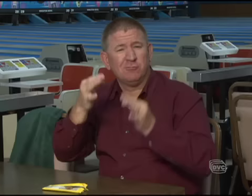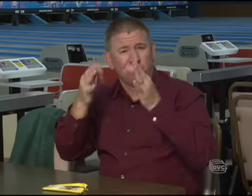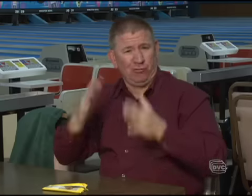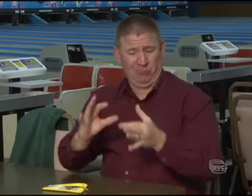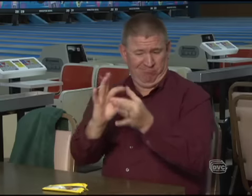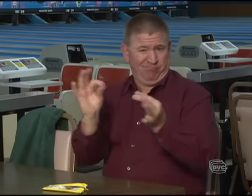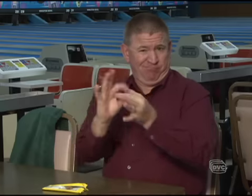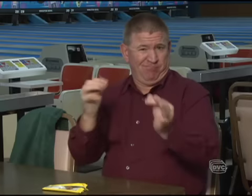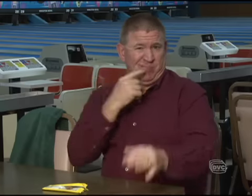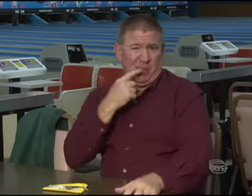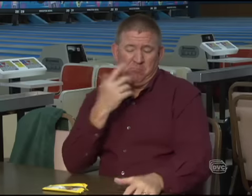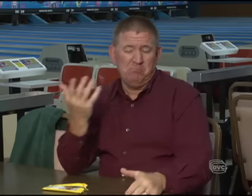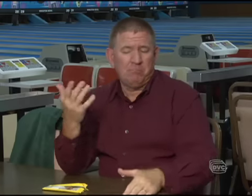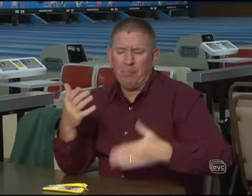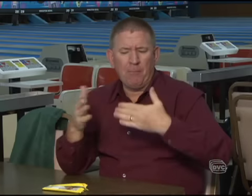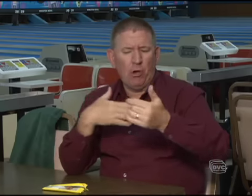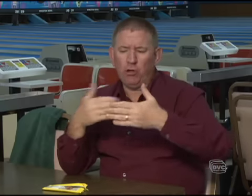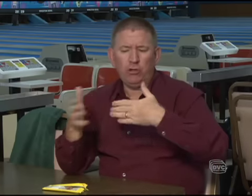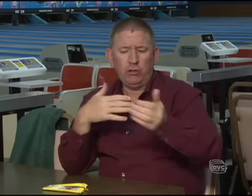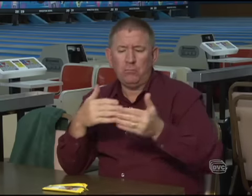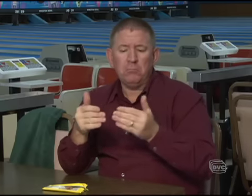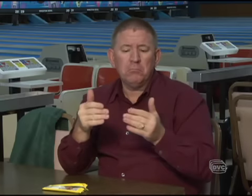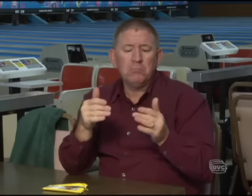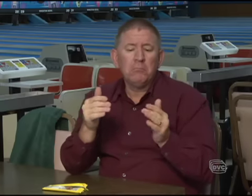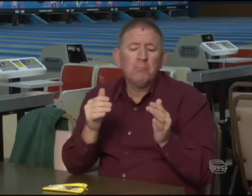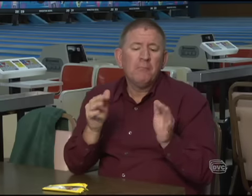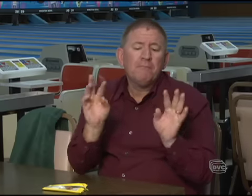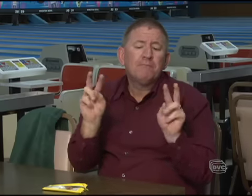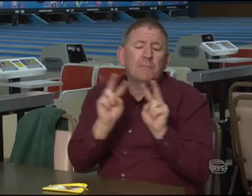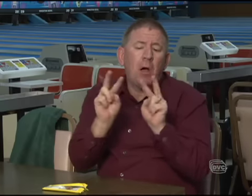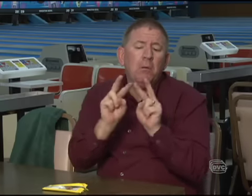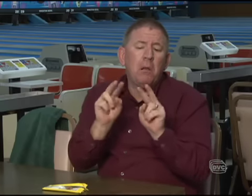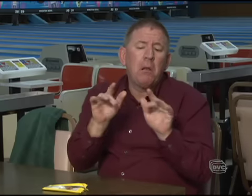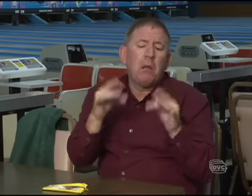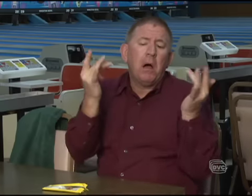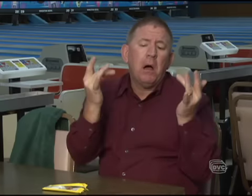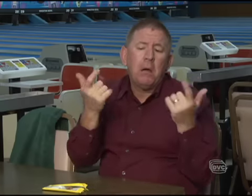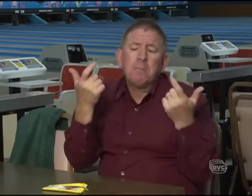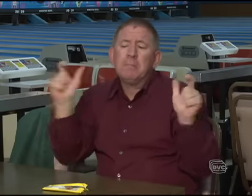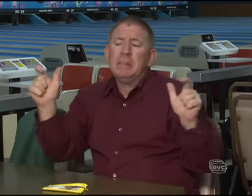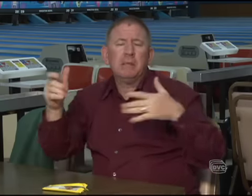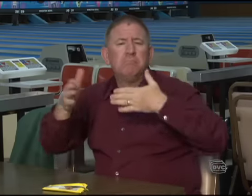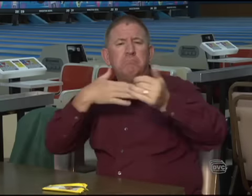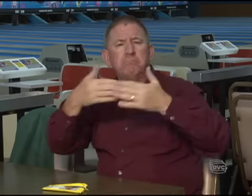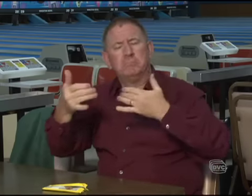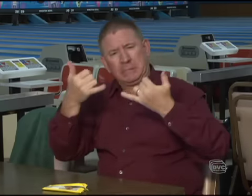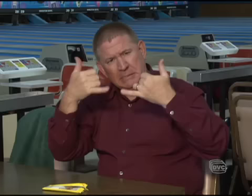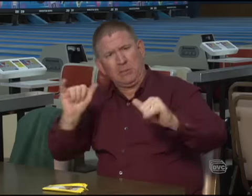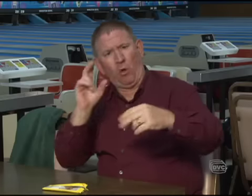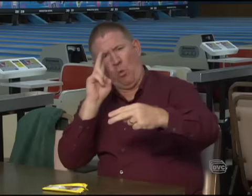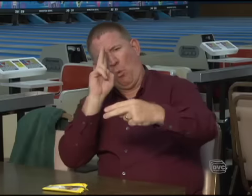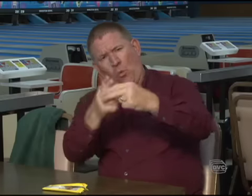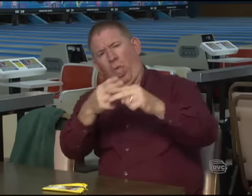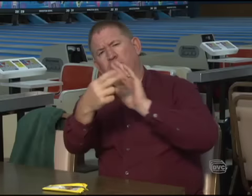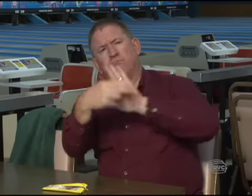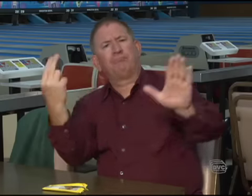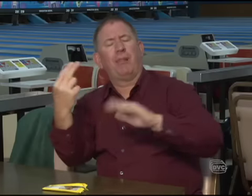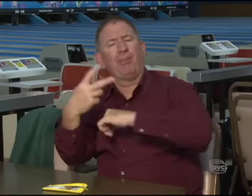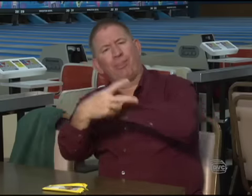And the judge told him the reason for that. He says, it doesn't matter whether value is big or small, you're